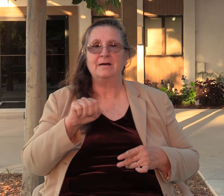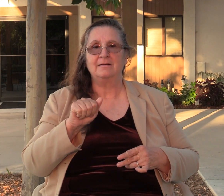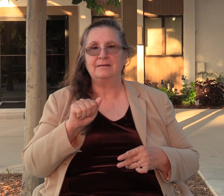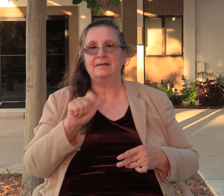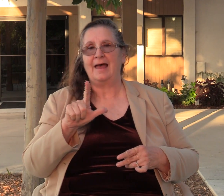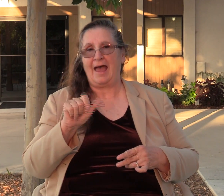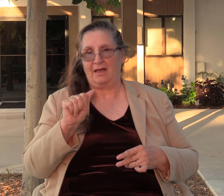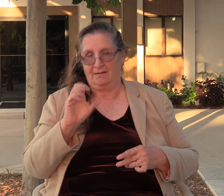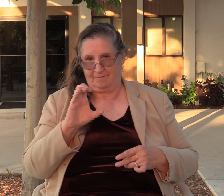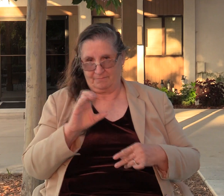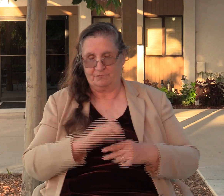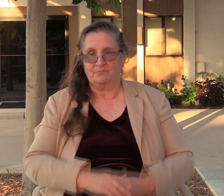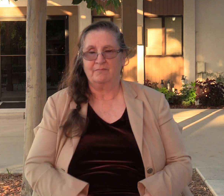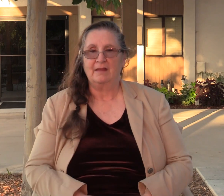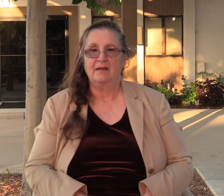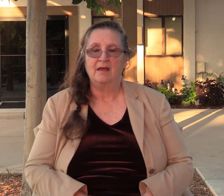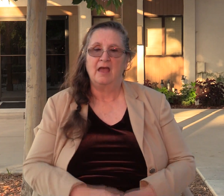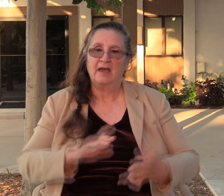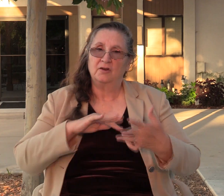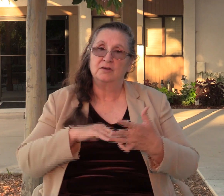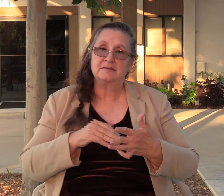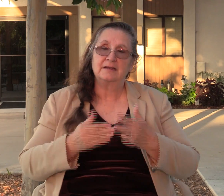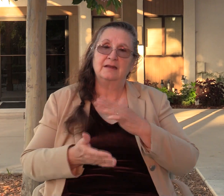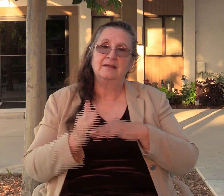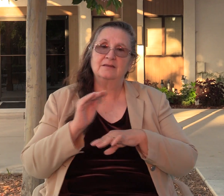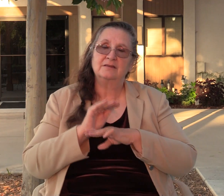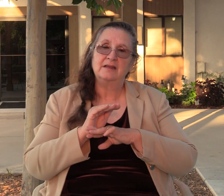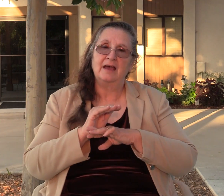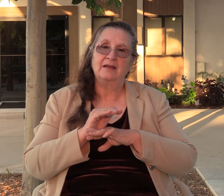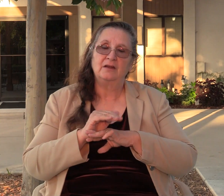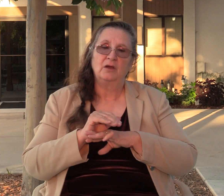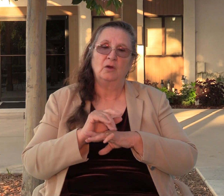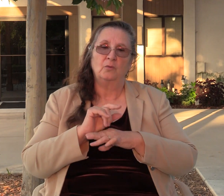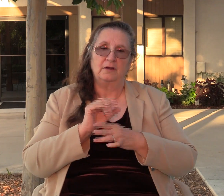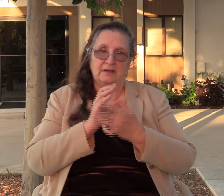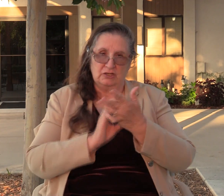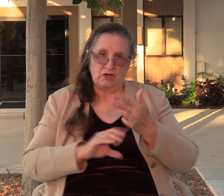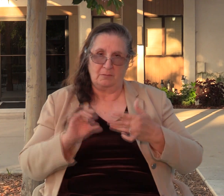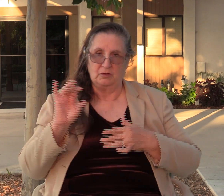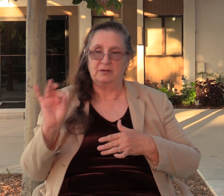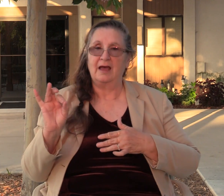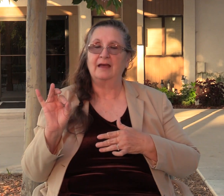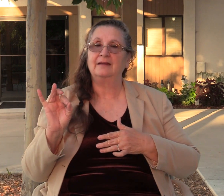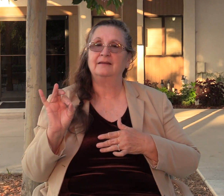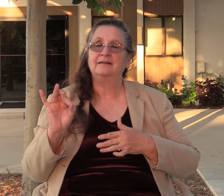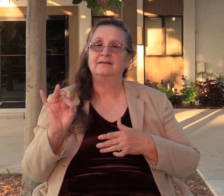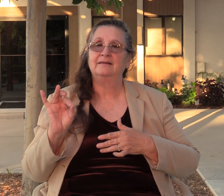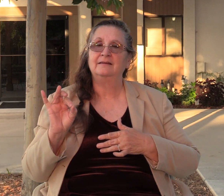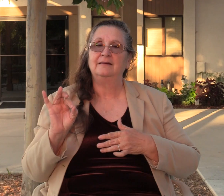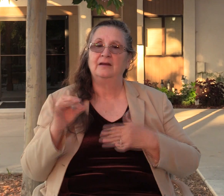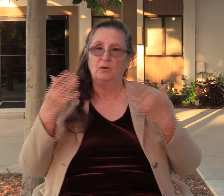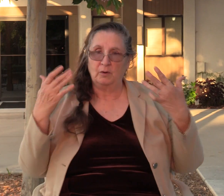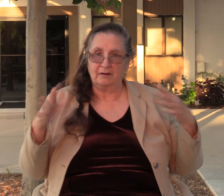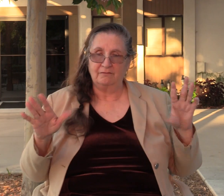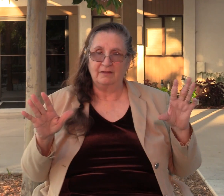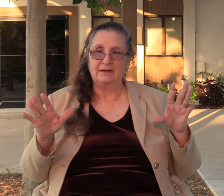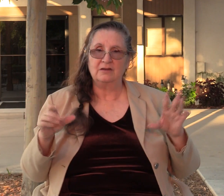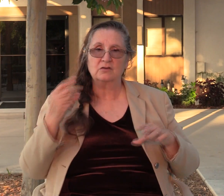And so in our Bible study tonight, we're going to take a look at chapter 9. We're going to finish it out. We're going to see the rise and